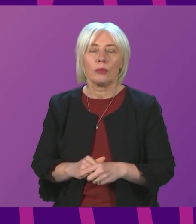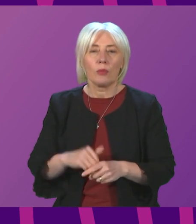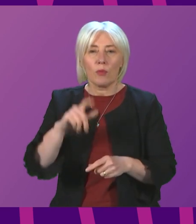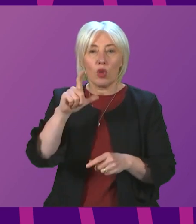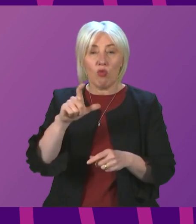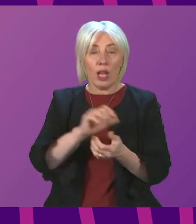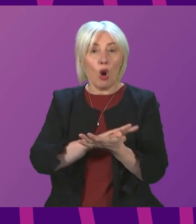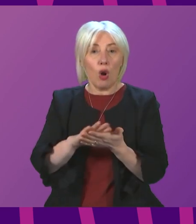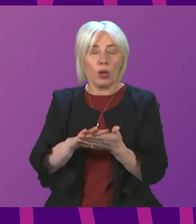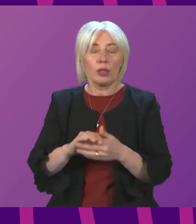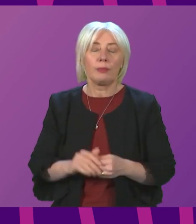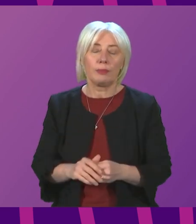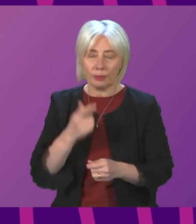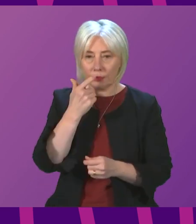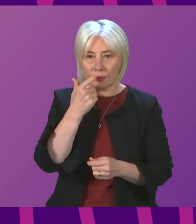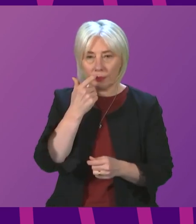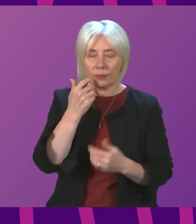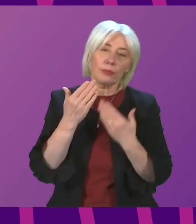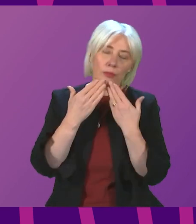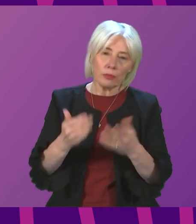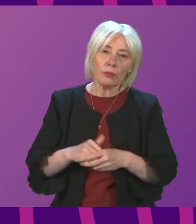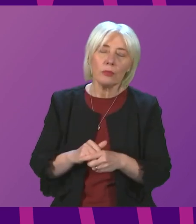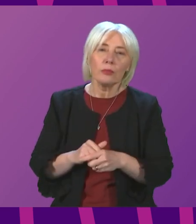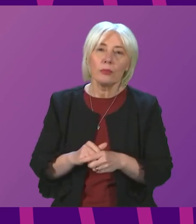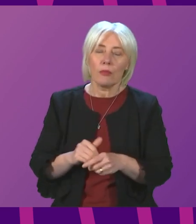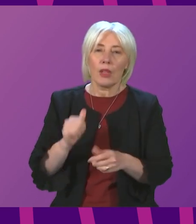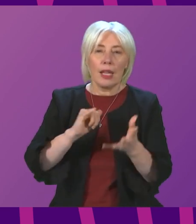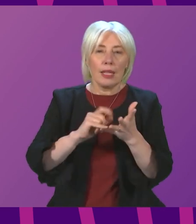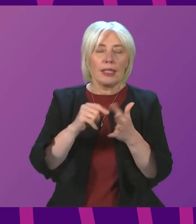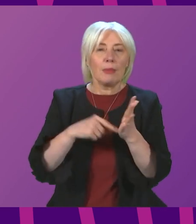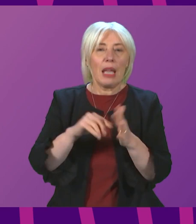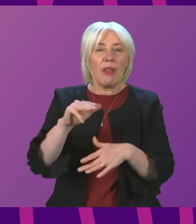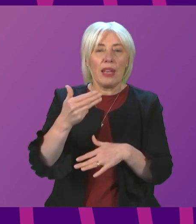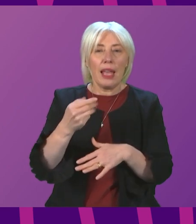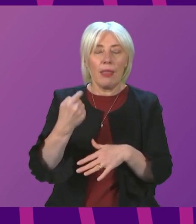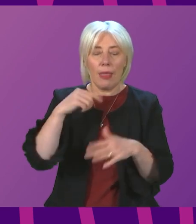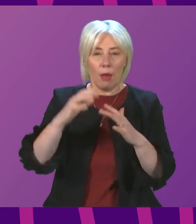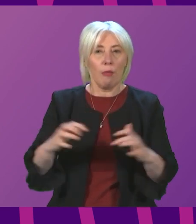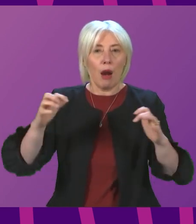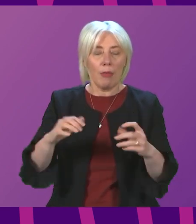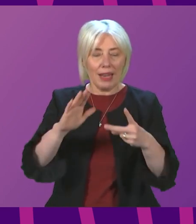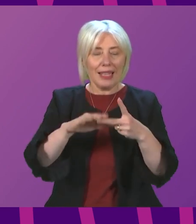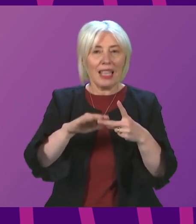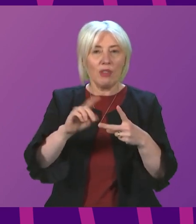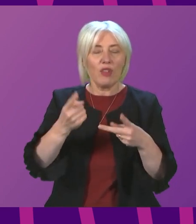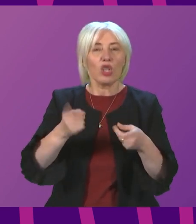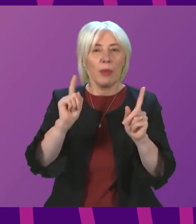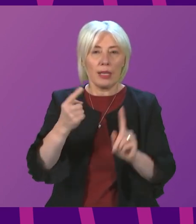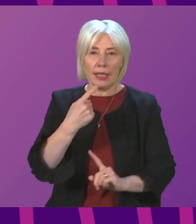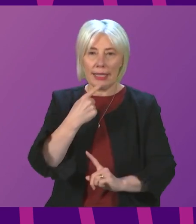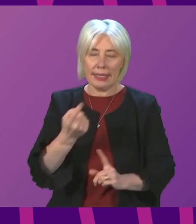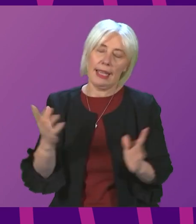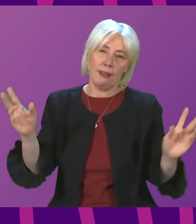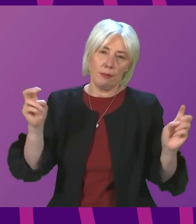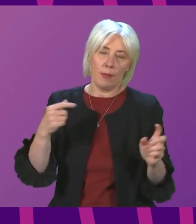Coffey. Thank you, Presiding Officer. Speaking in Parliament on September the 9th, the Deputy First Minister said, and I quote, we are